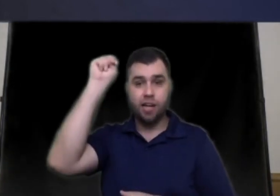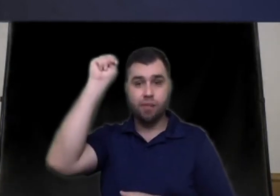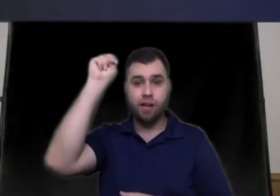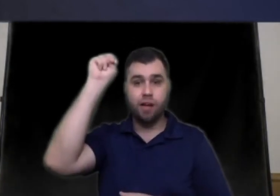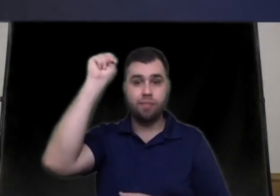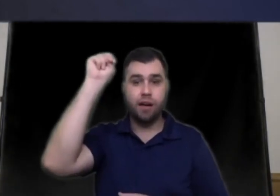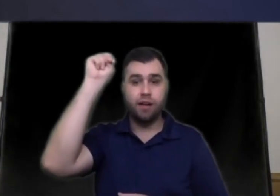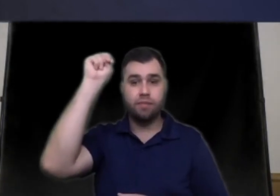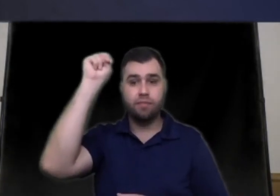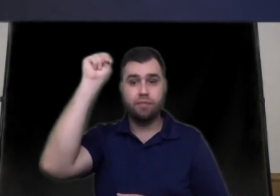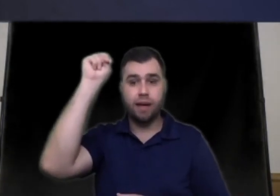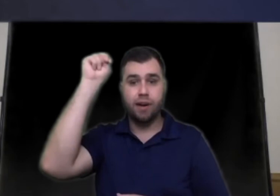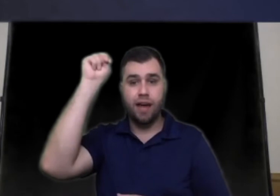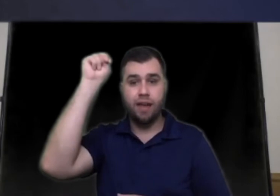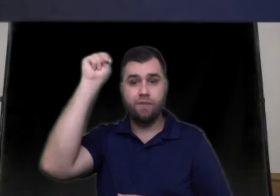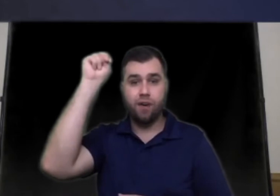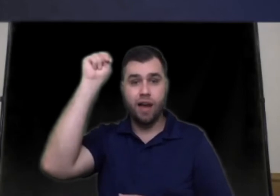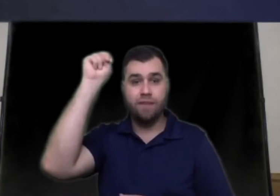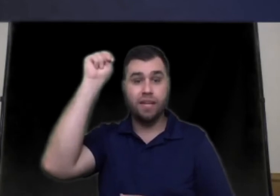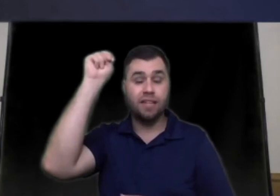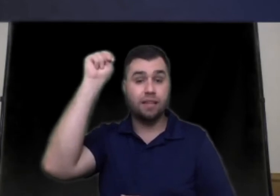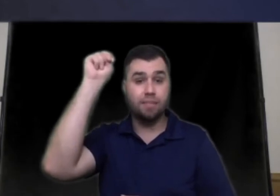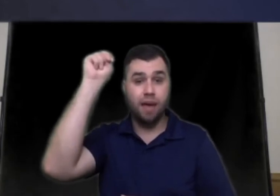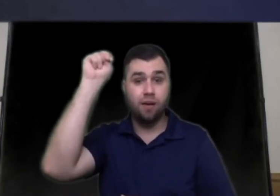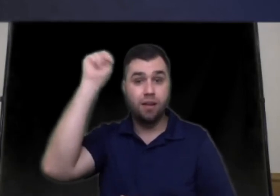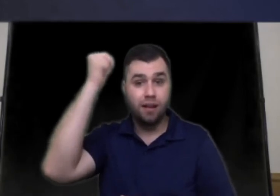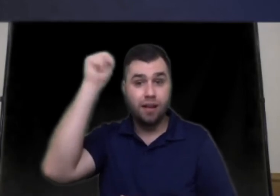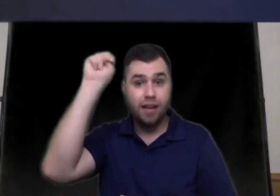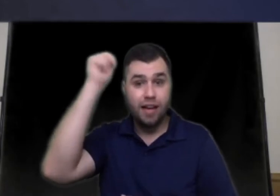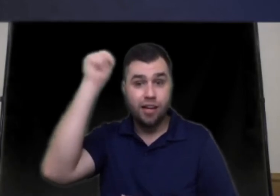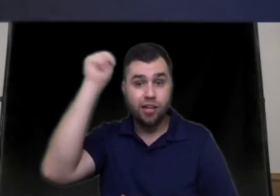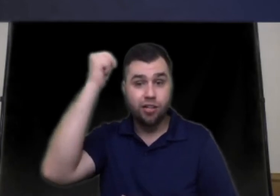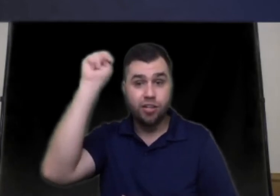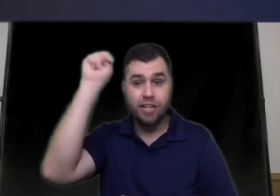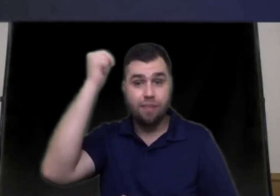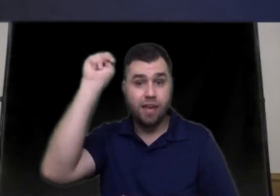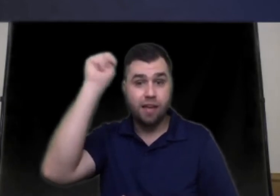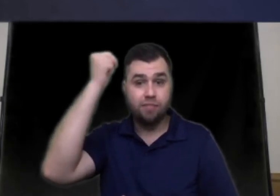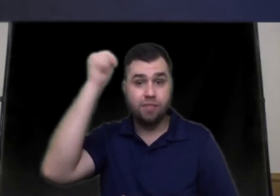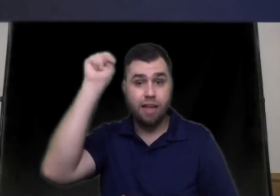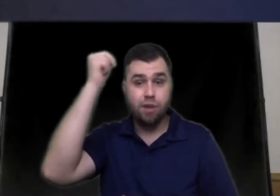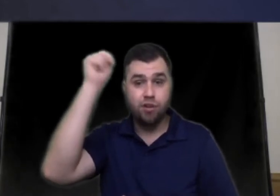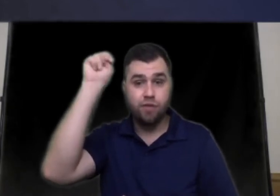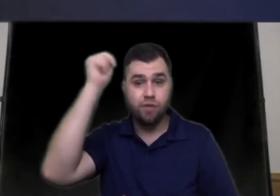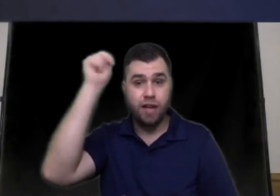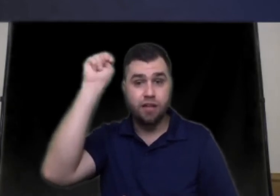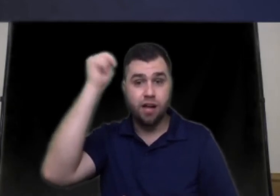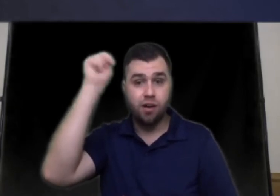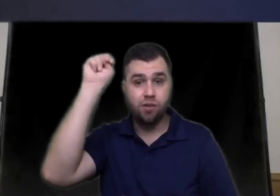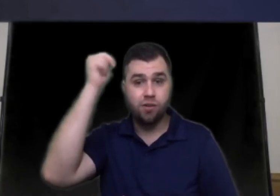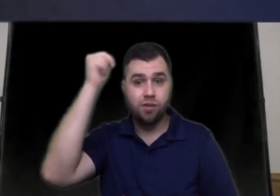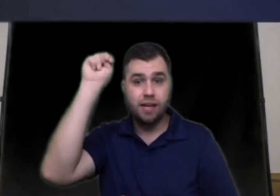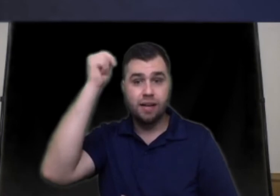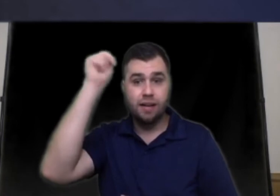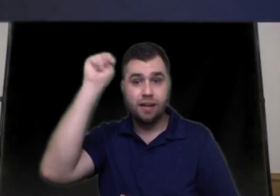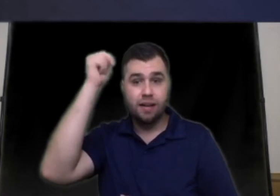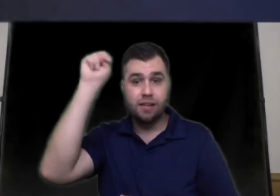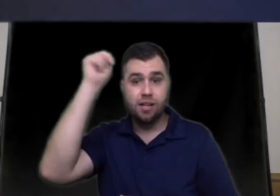and you're going to bring it up by your head forehead because it's a male and you're going to do the same thing same motion as uncle